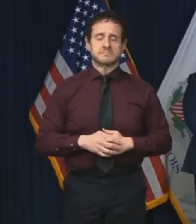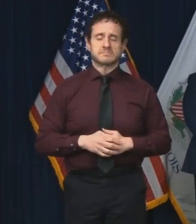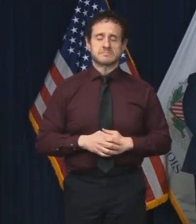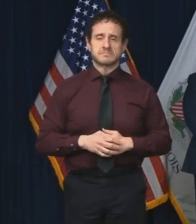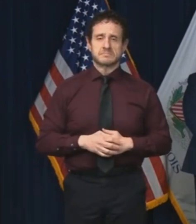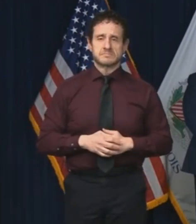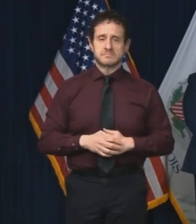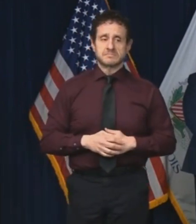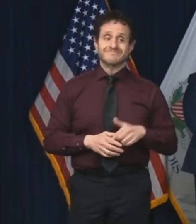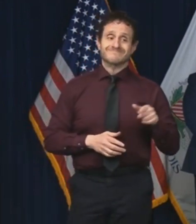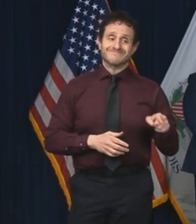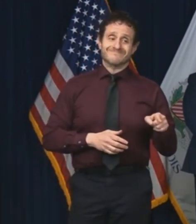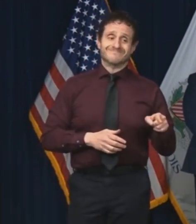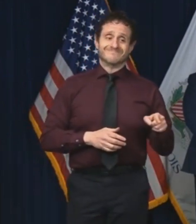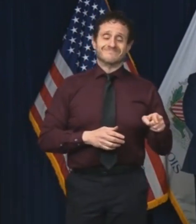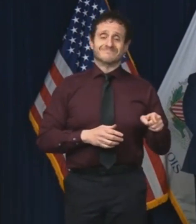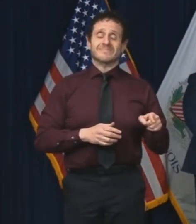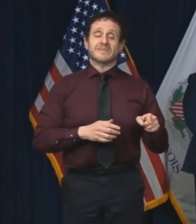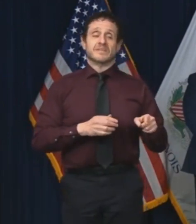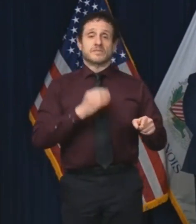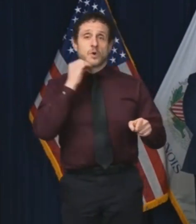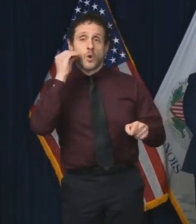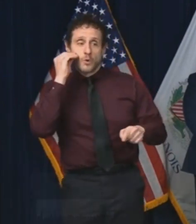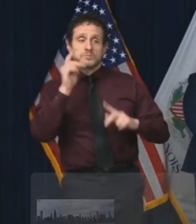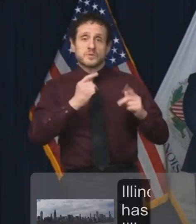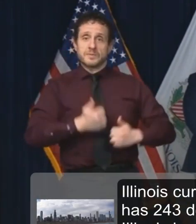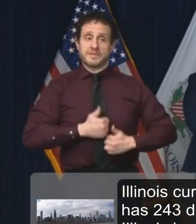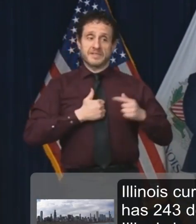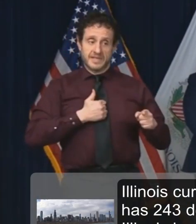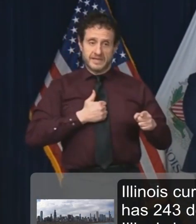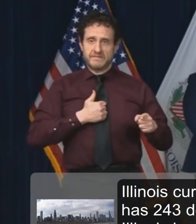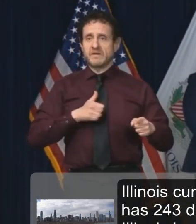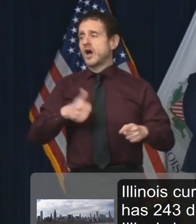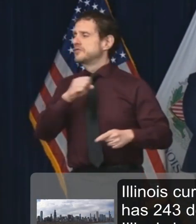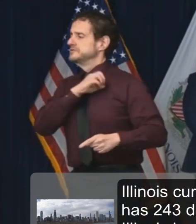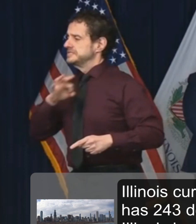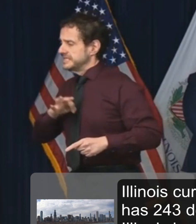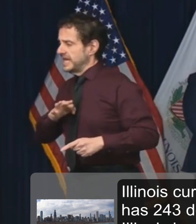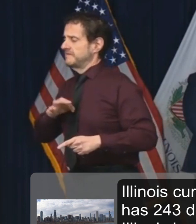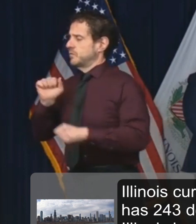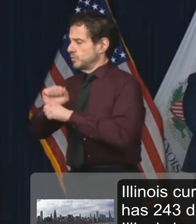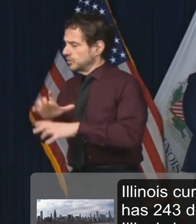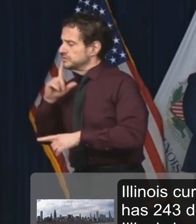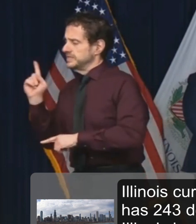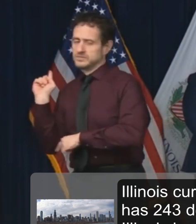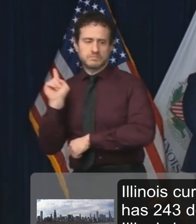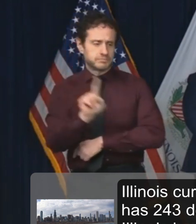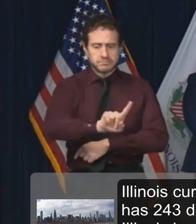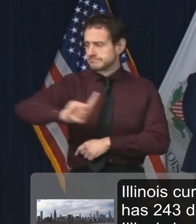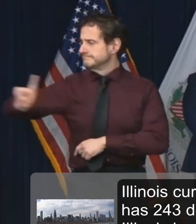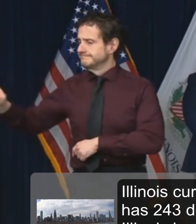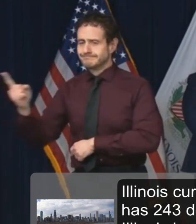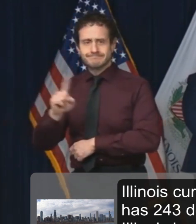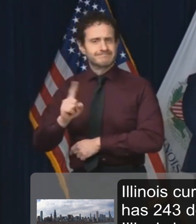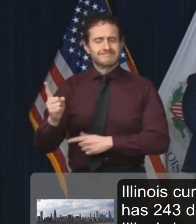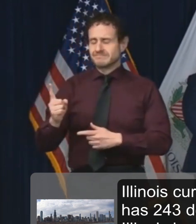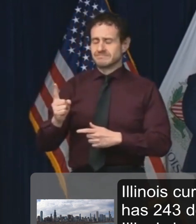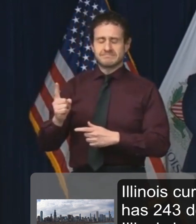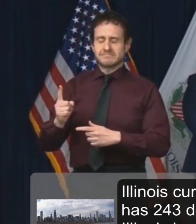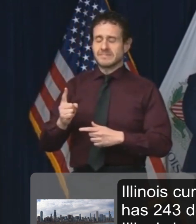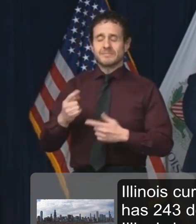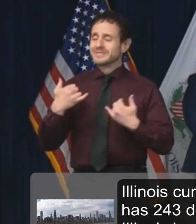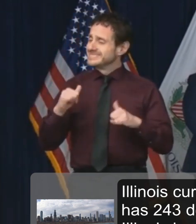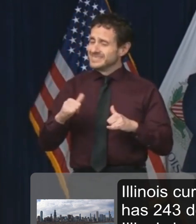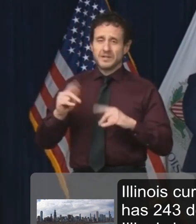needing to come in and out of those settings, even when they're decreased to the minimum amount, still causes a lot of people moving